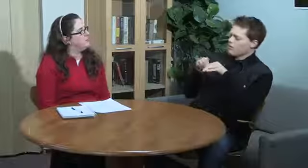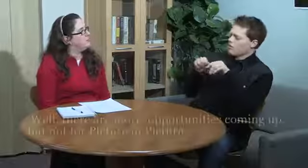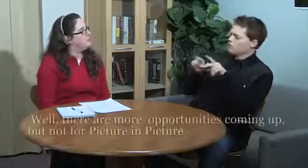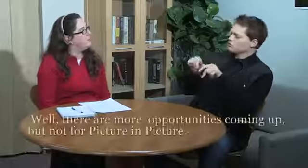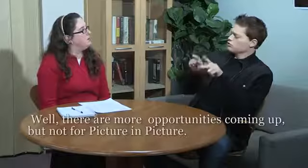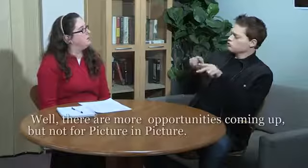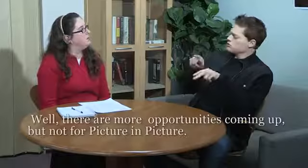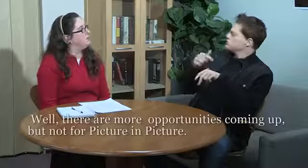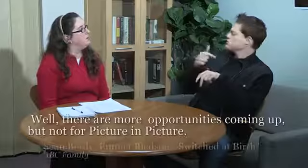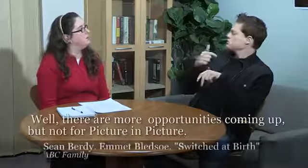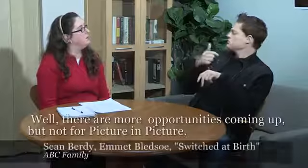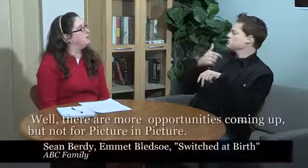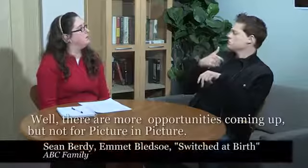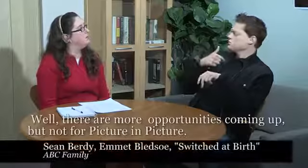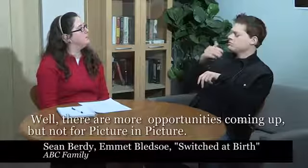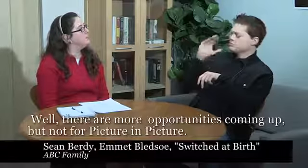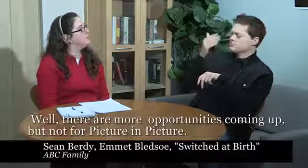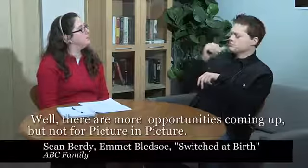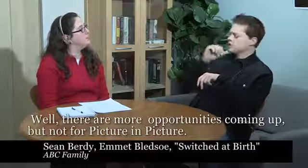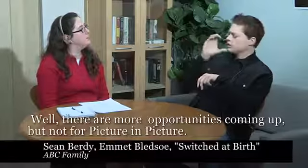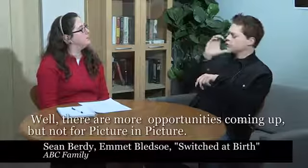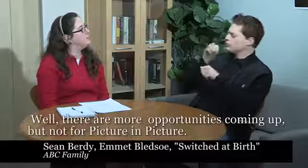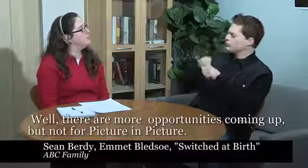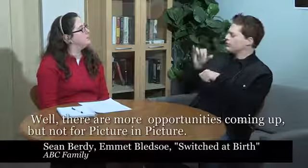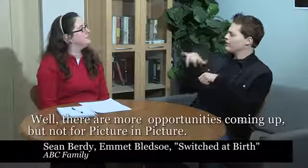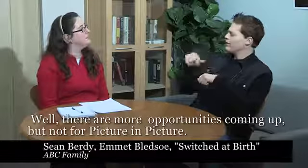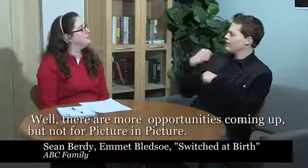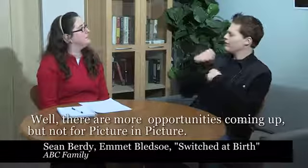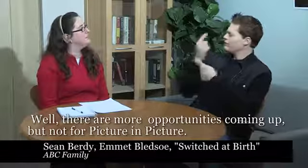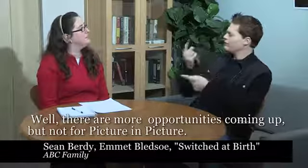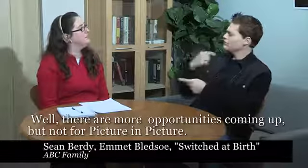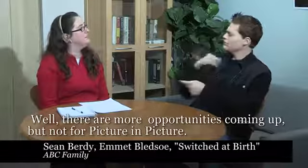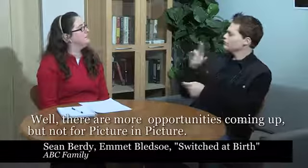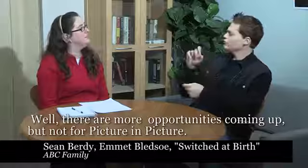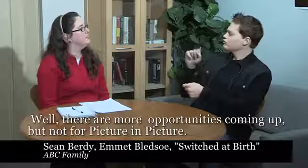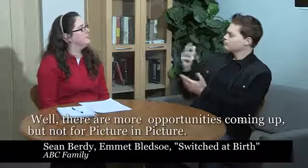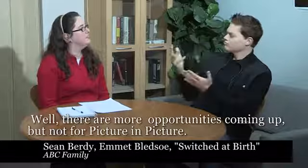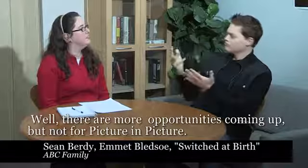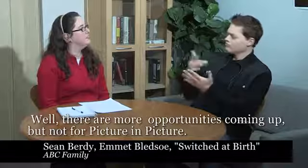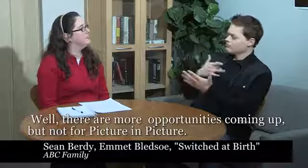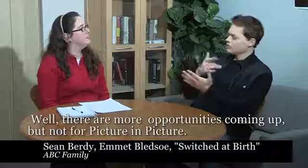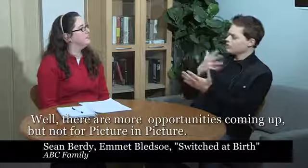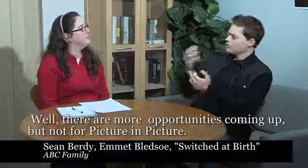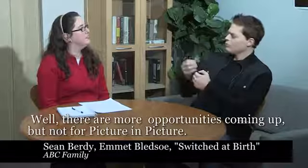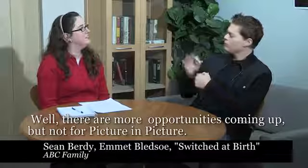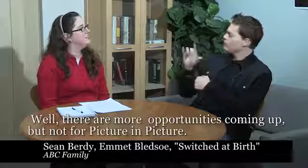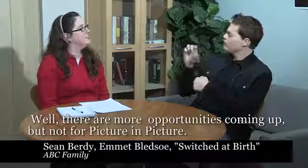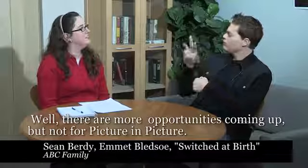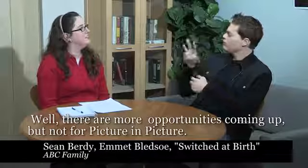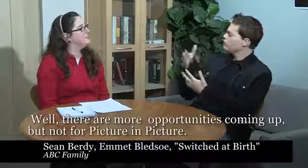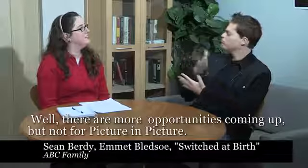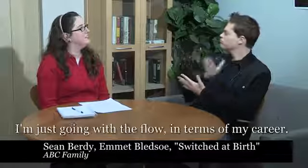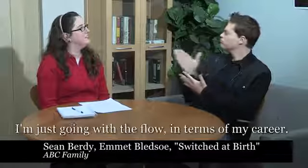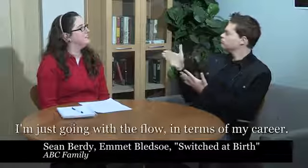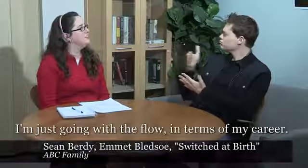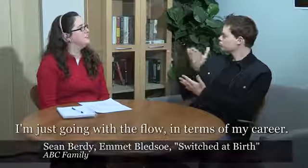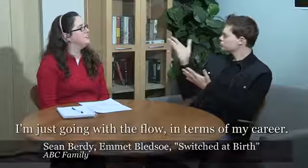Well, there are more opportunities coming up, but not so much with the picture-in-picture. I'm just going with the flow